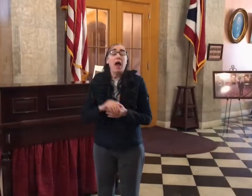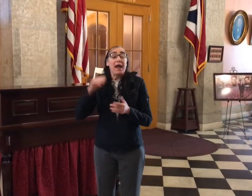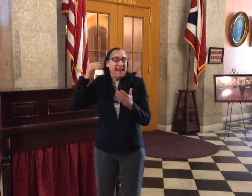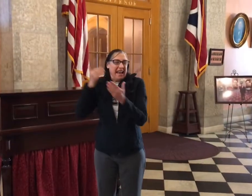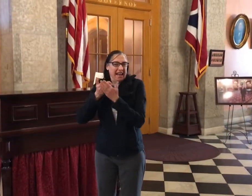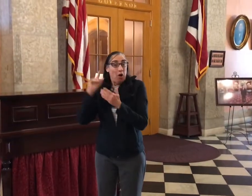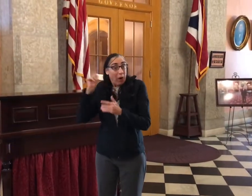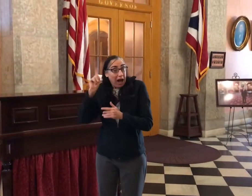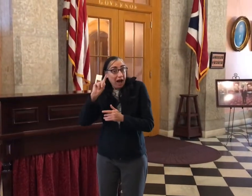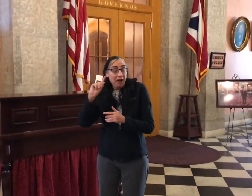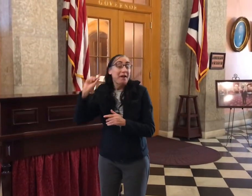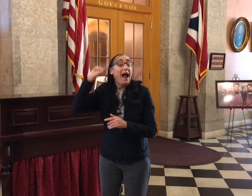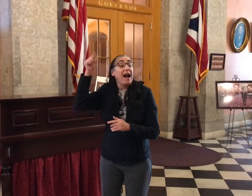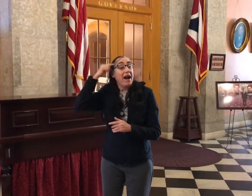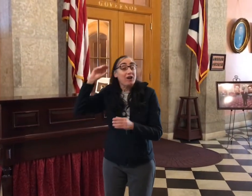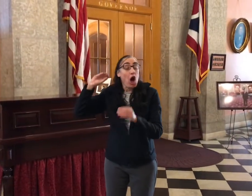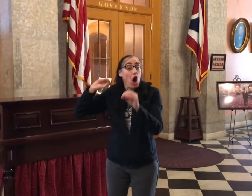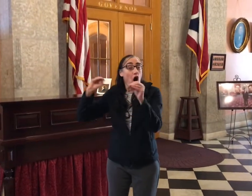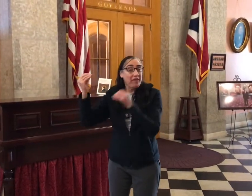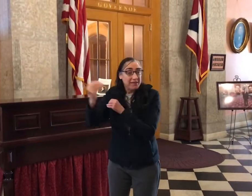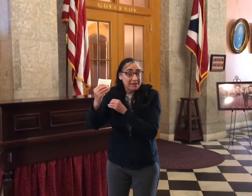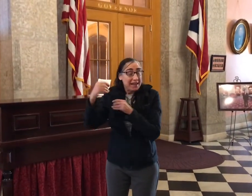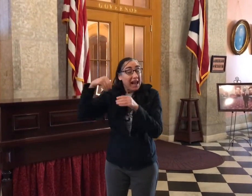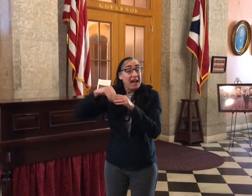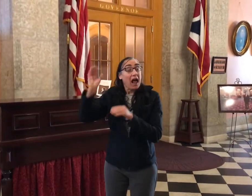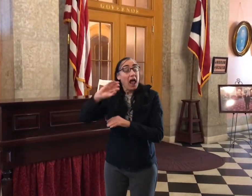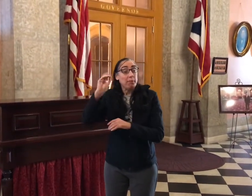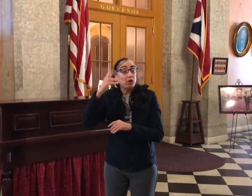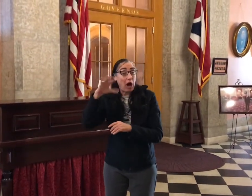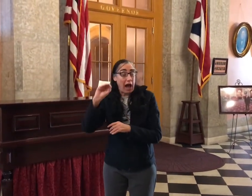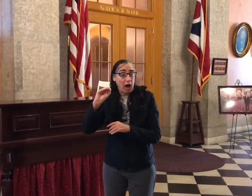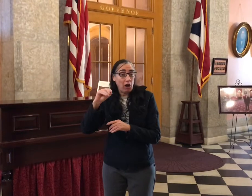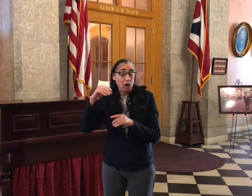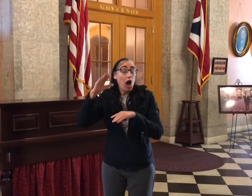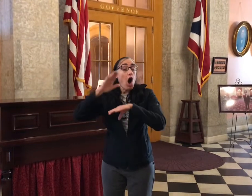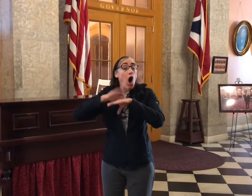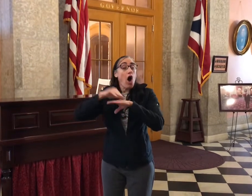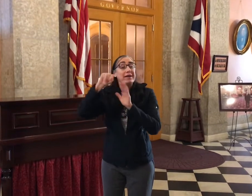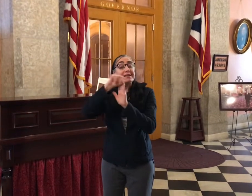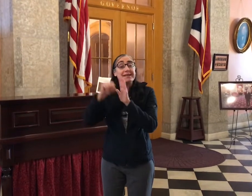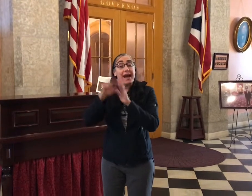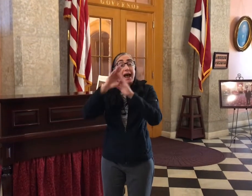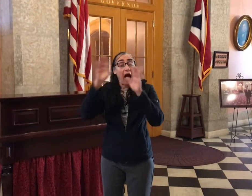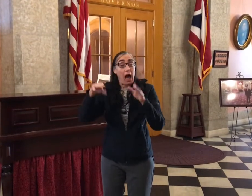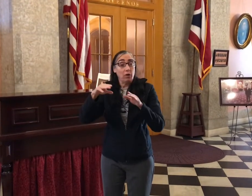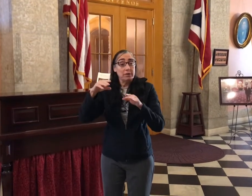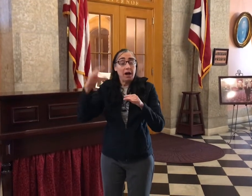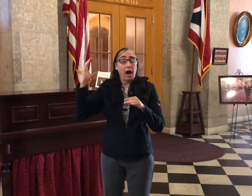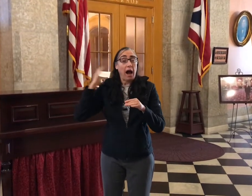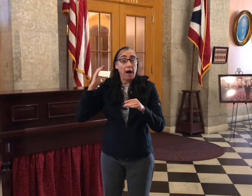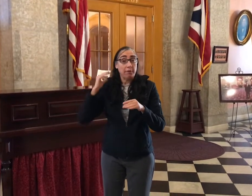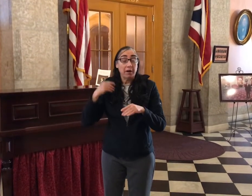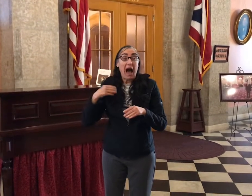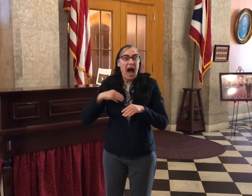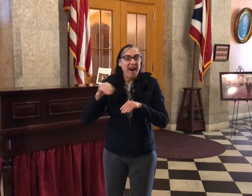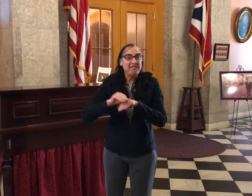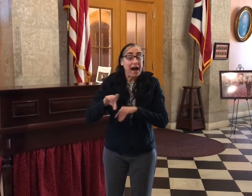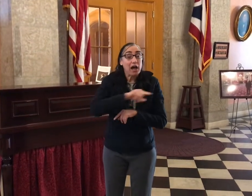Well, we're Governor Wolf in Helm Chr. High. I'll advise